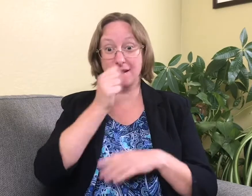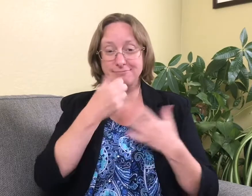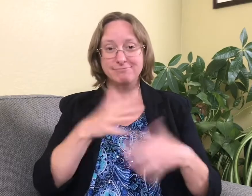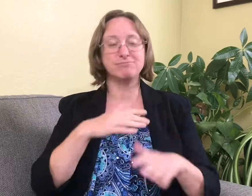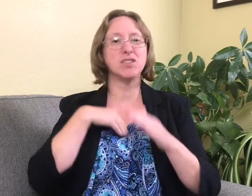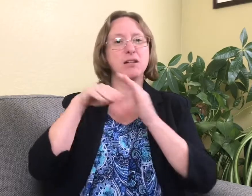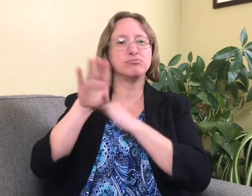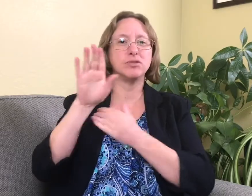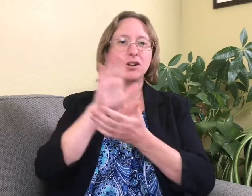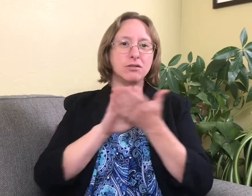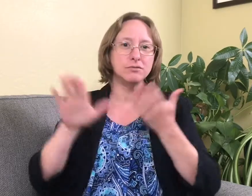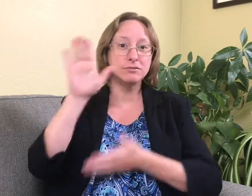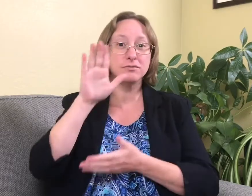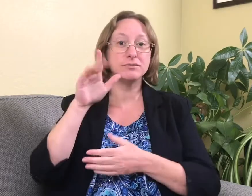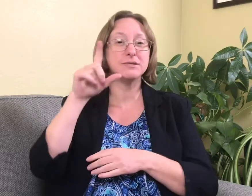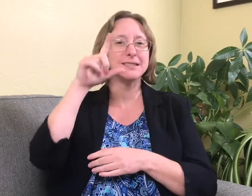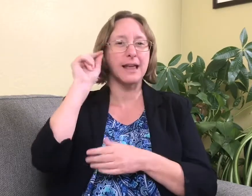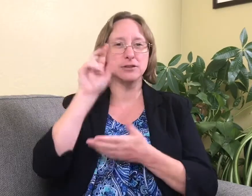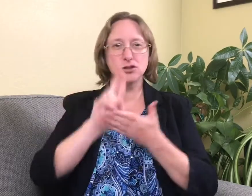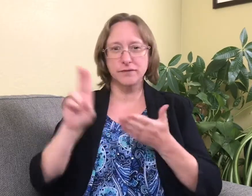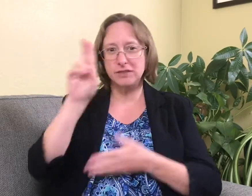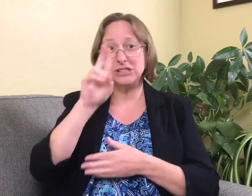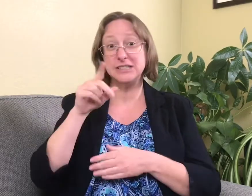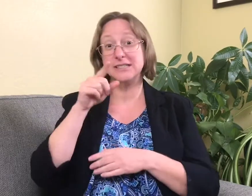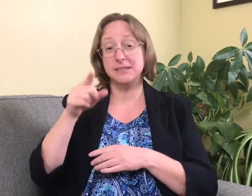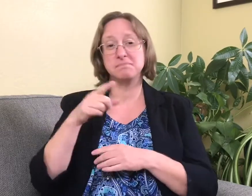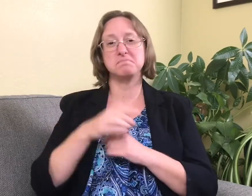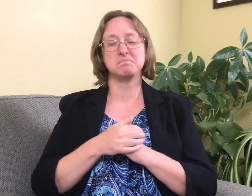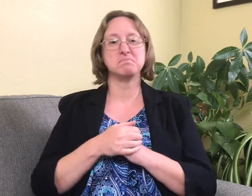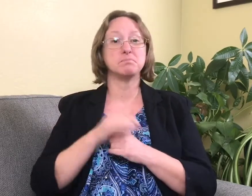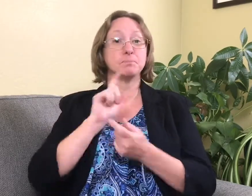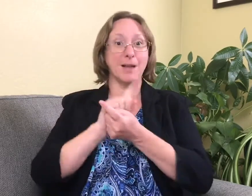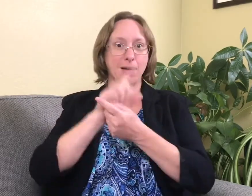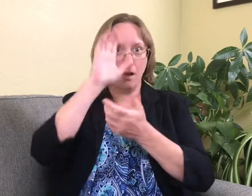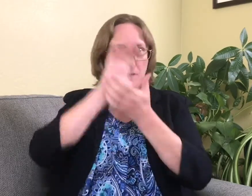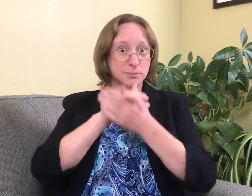After I graduated from high school, I went to Gallaudet University where I met my husband.